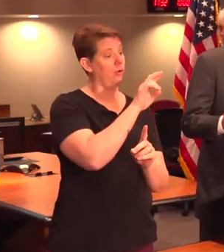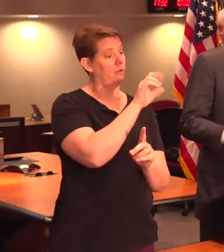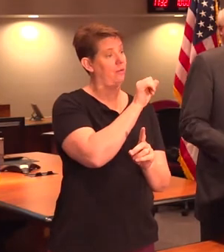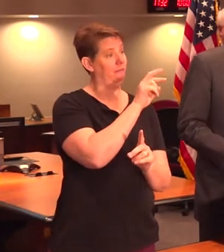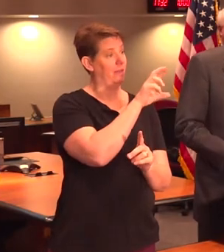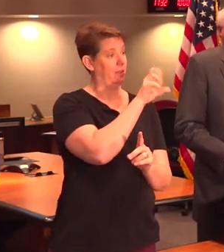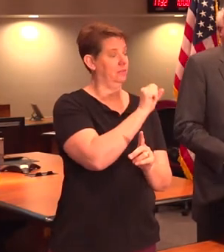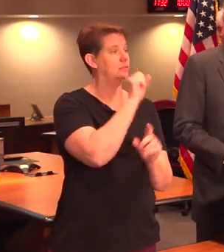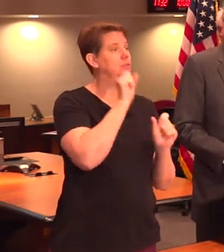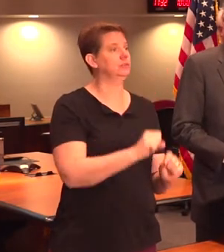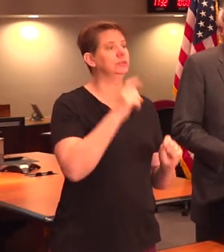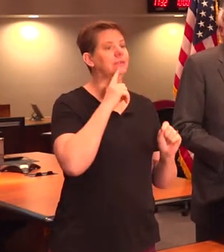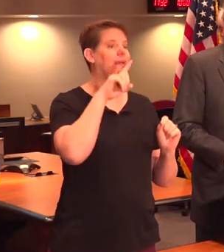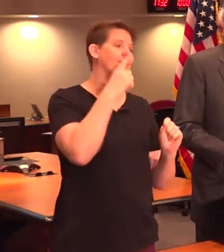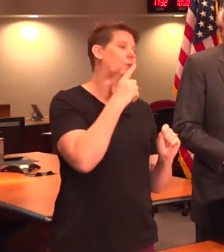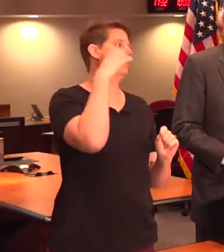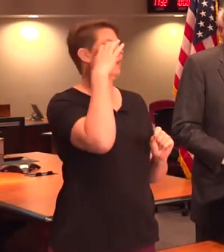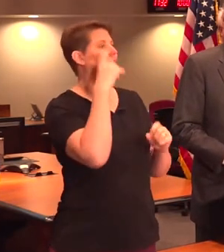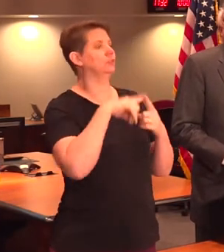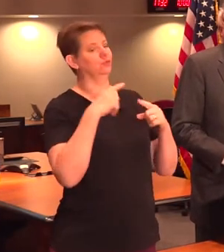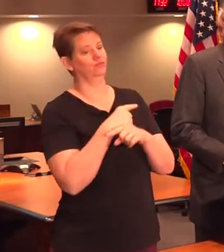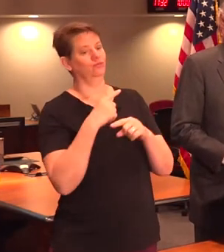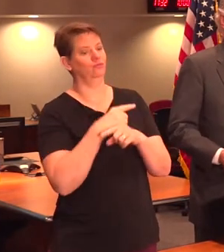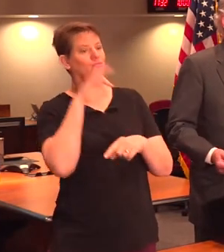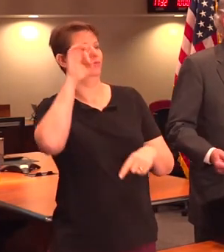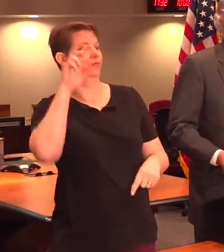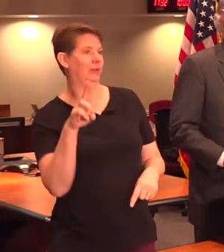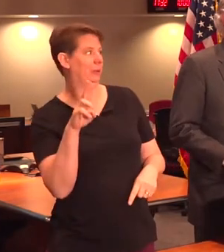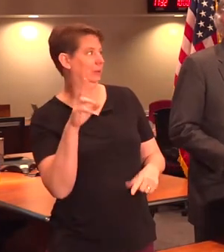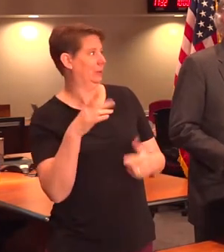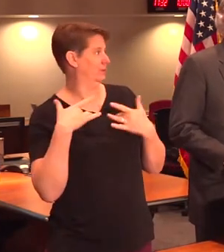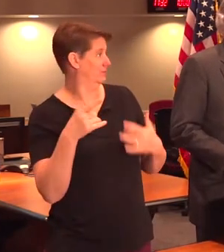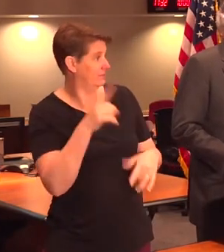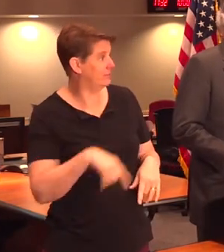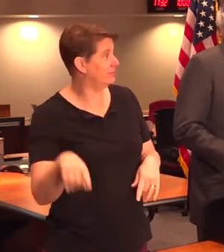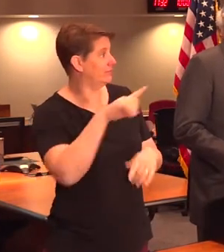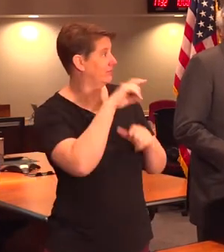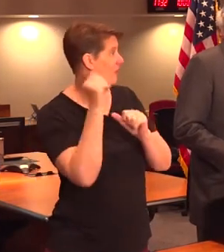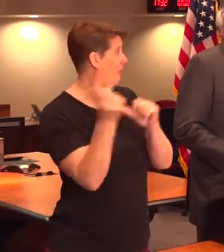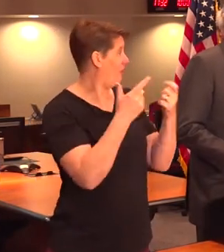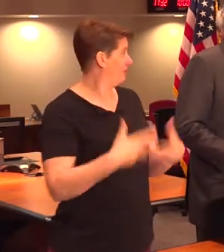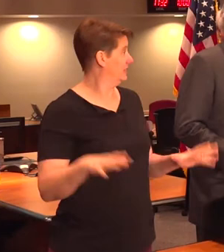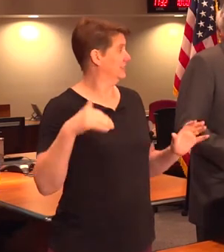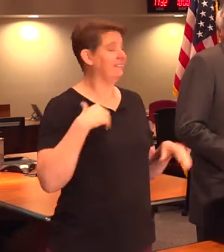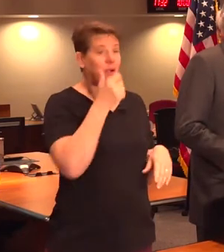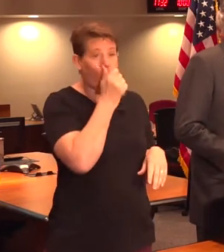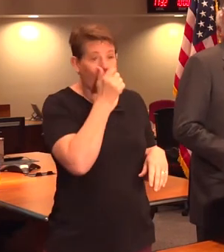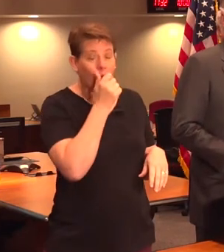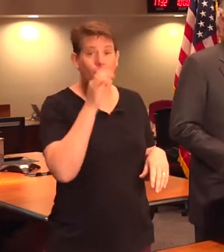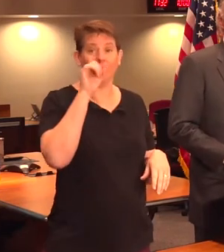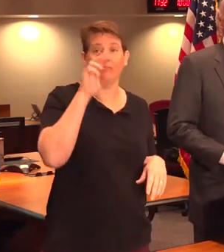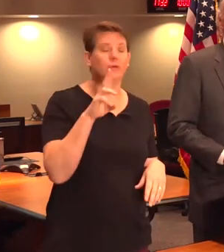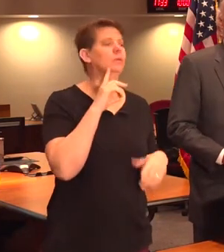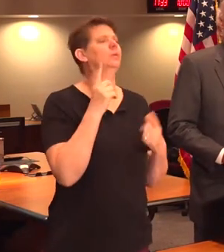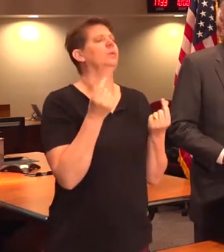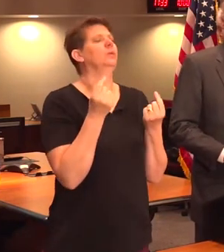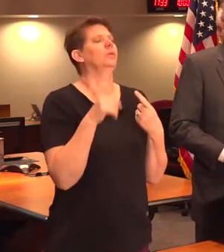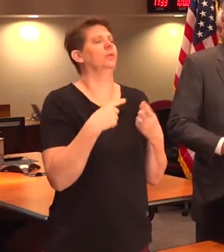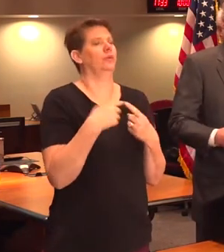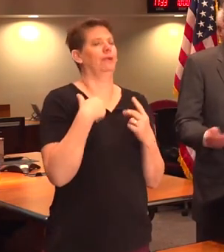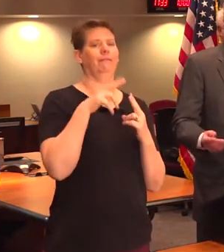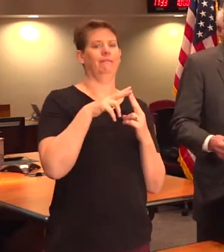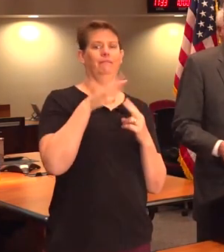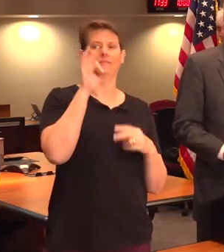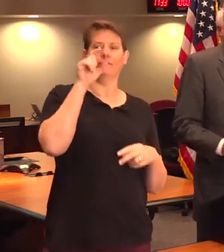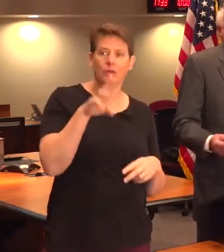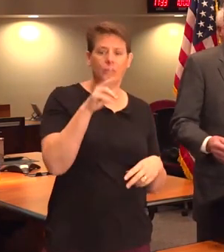you could call it the first cousin to the regular flu, and probably everybody in here has had the flu or a cold. And what do you do when you have a flu or a